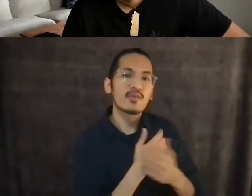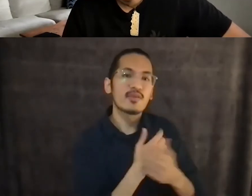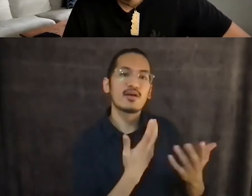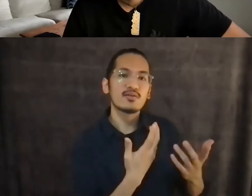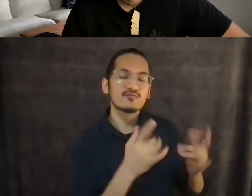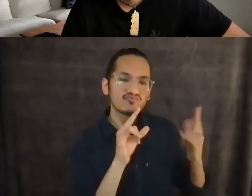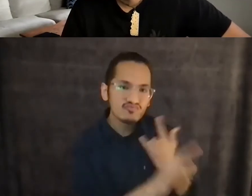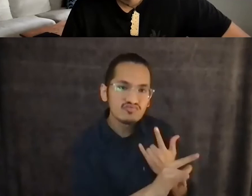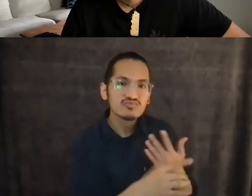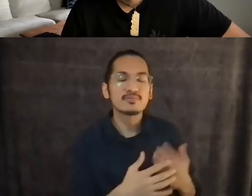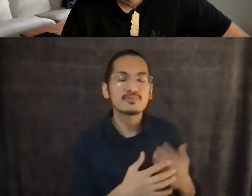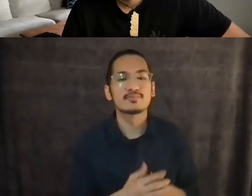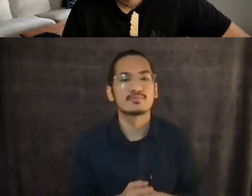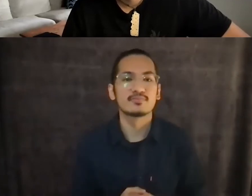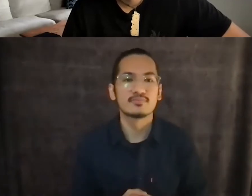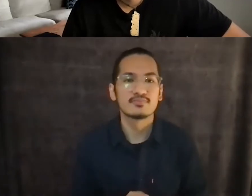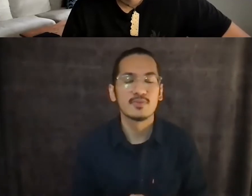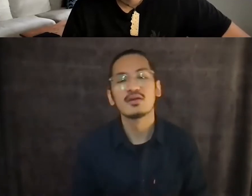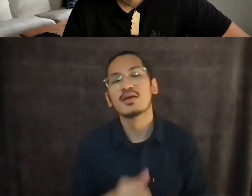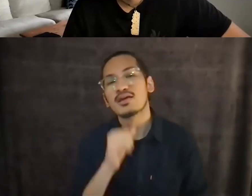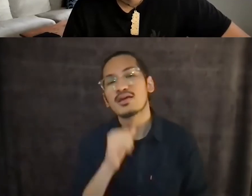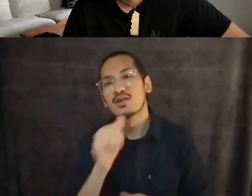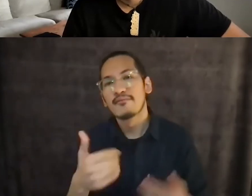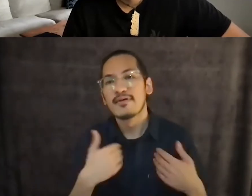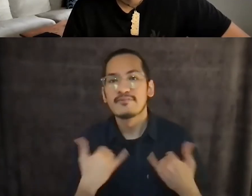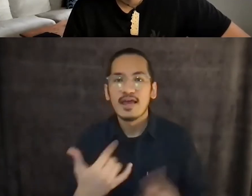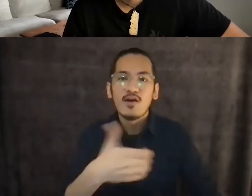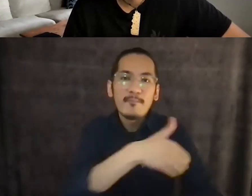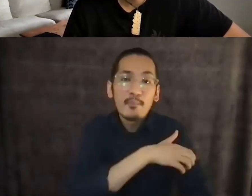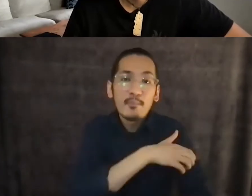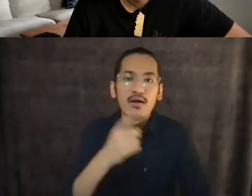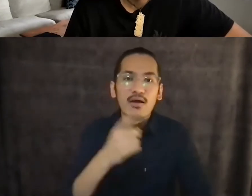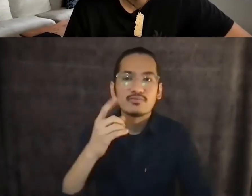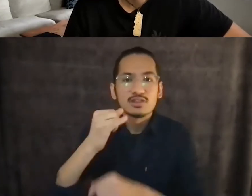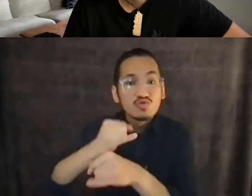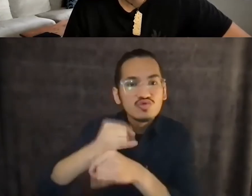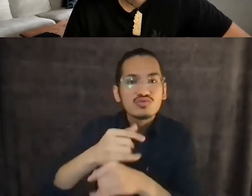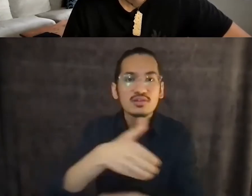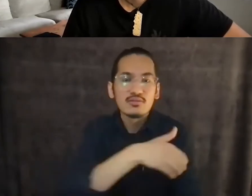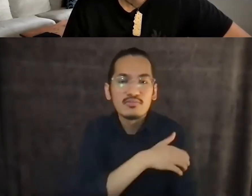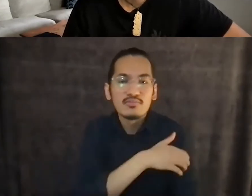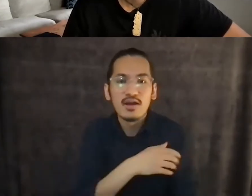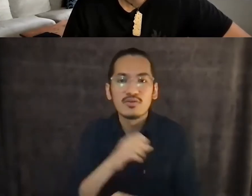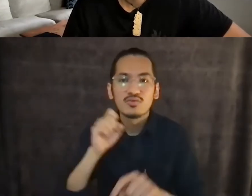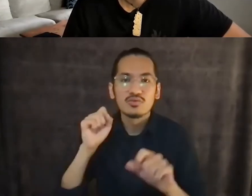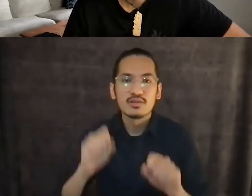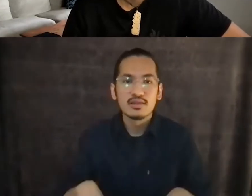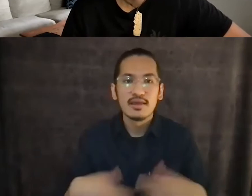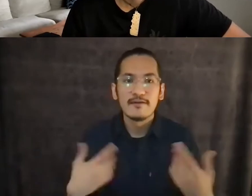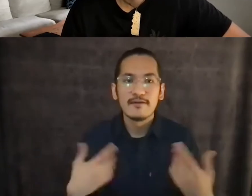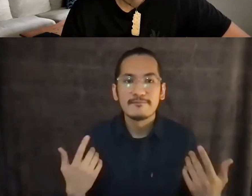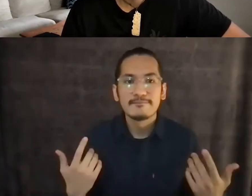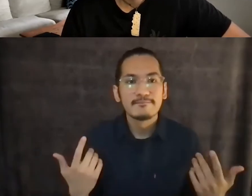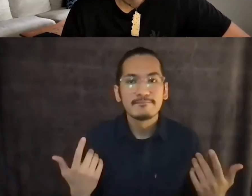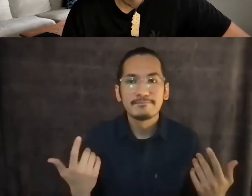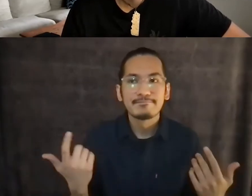Um, uh, and in, in our society and, and, the academy who are white supremacists,